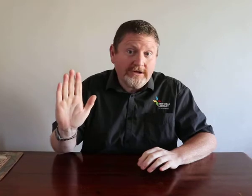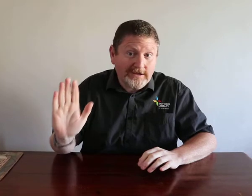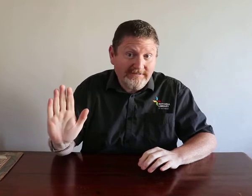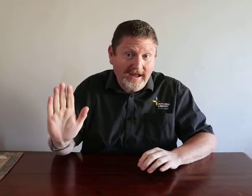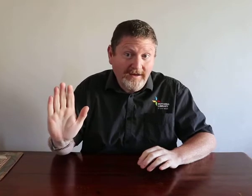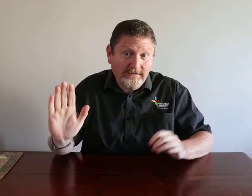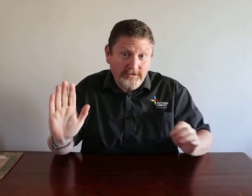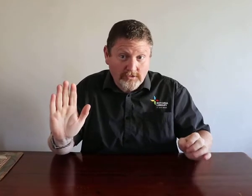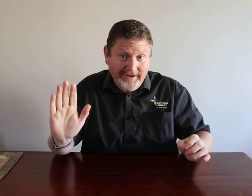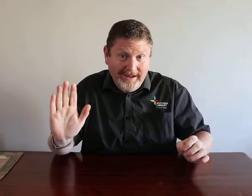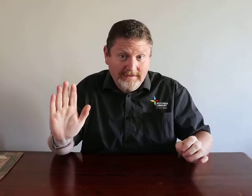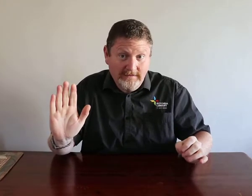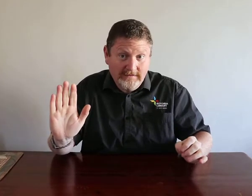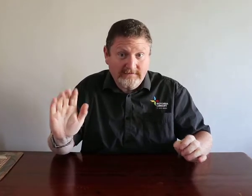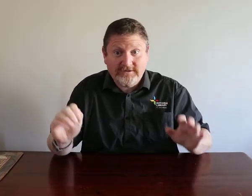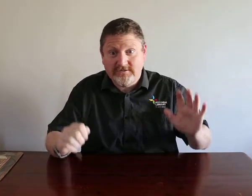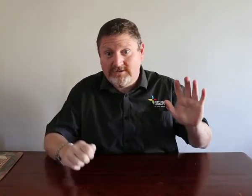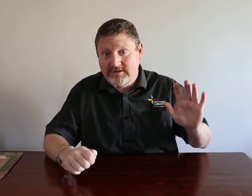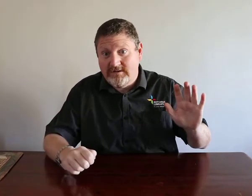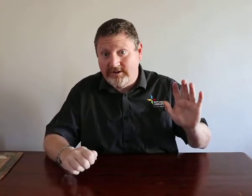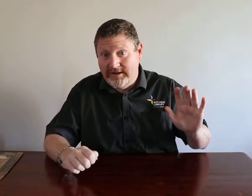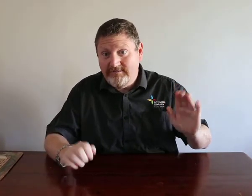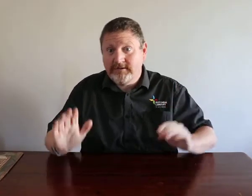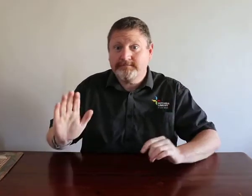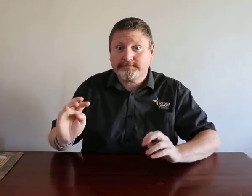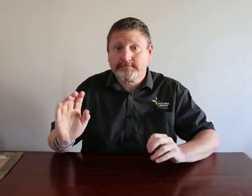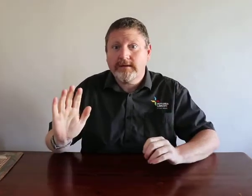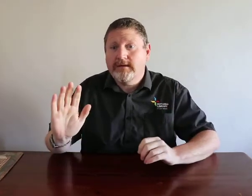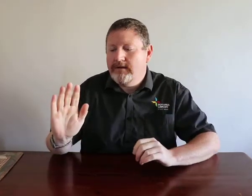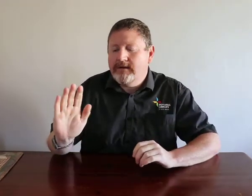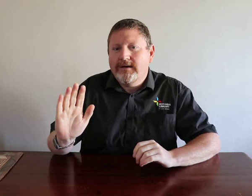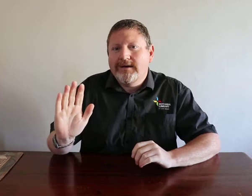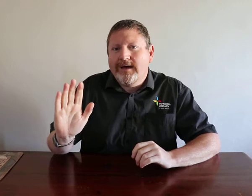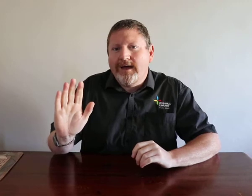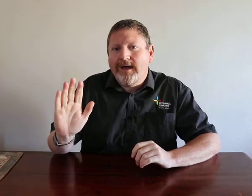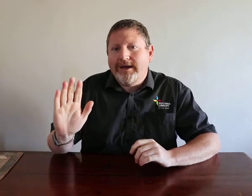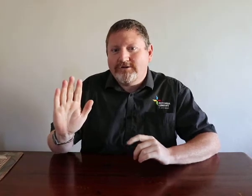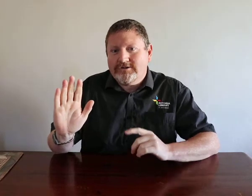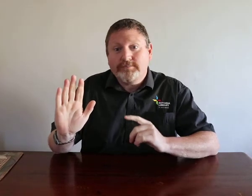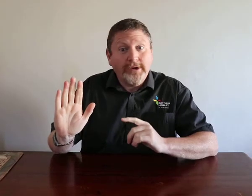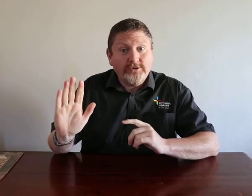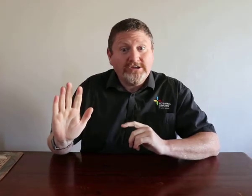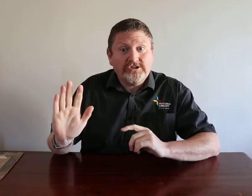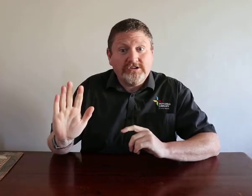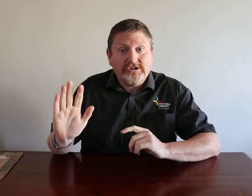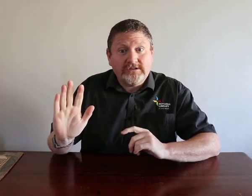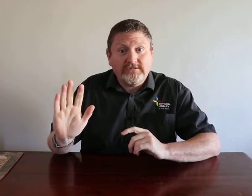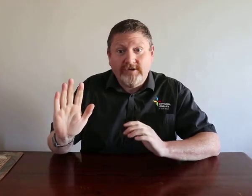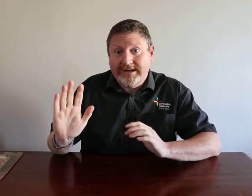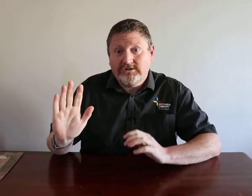your left hand if you are right handed. Vice versa if you are left. And you just point to each digit for each